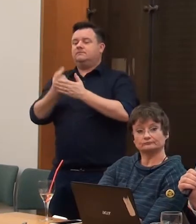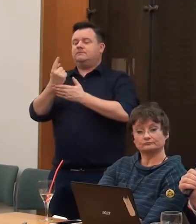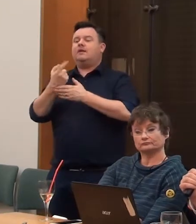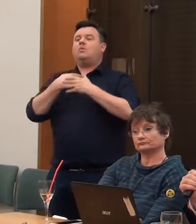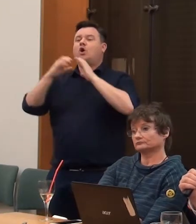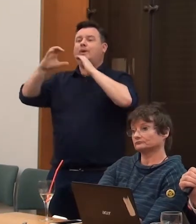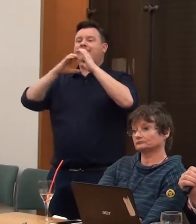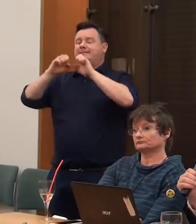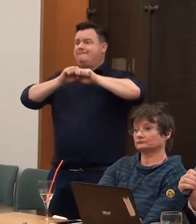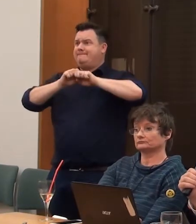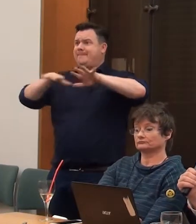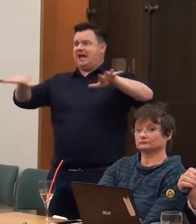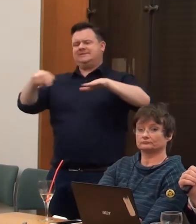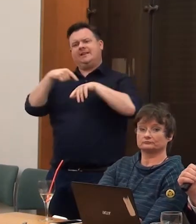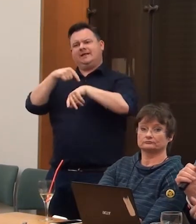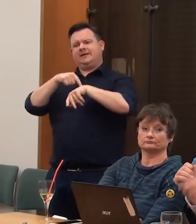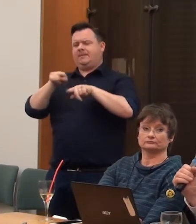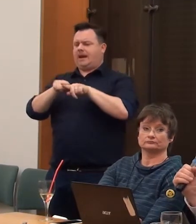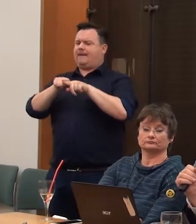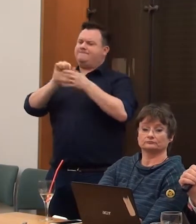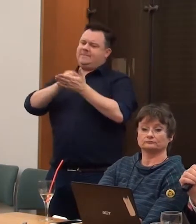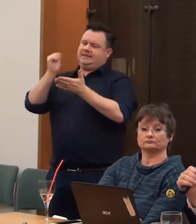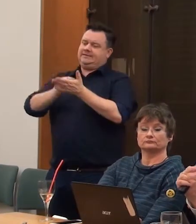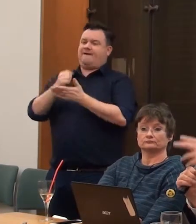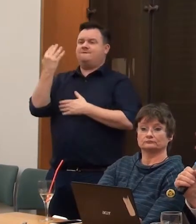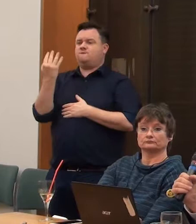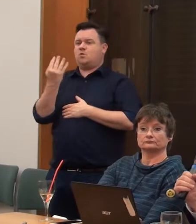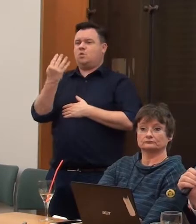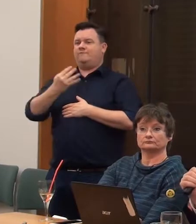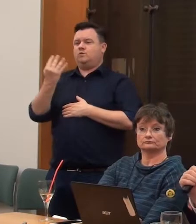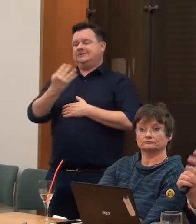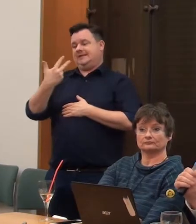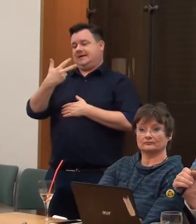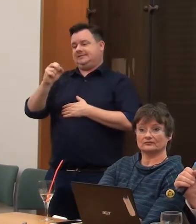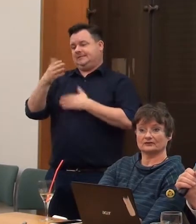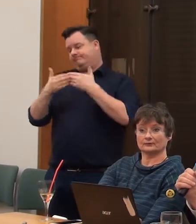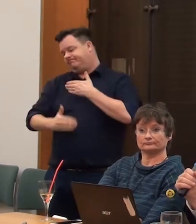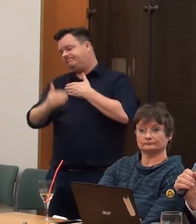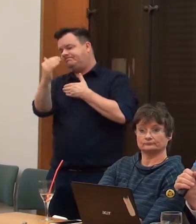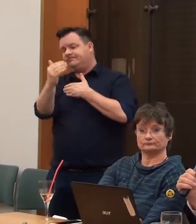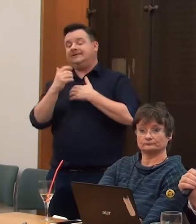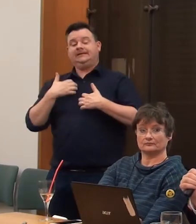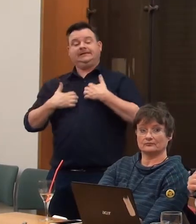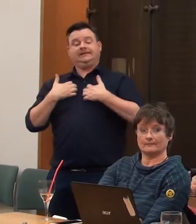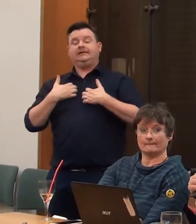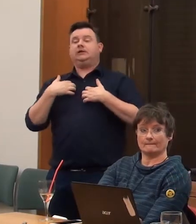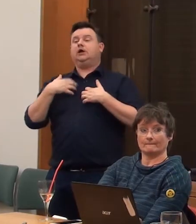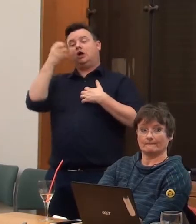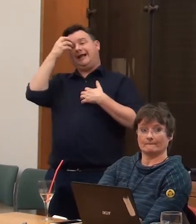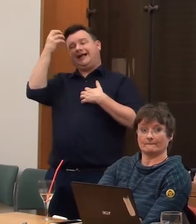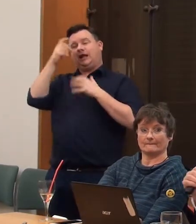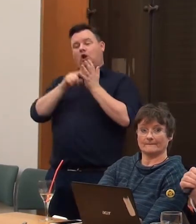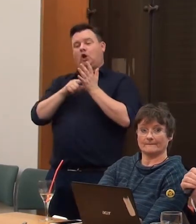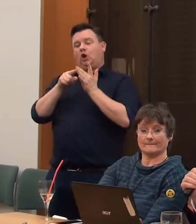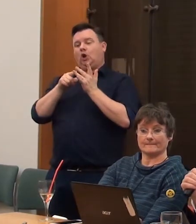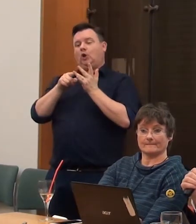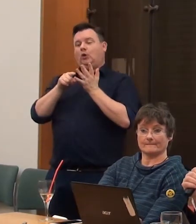It was the mass media of the day from 1400 and 1480 onwards. Here's an interesting one, Louis XIV. Some of